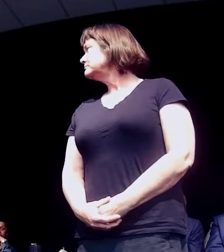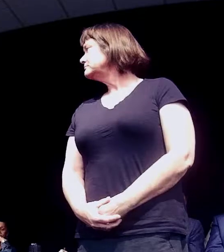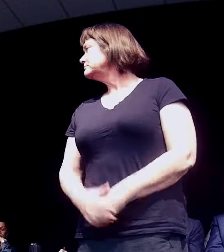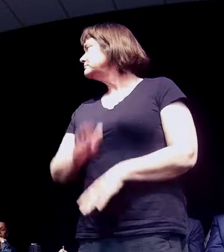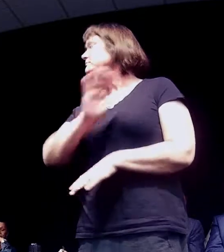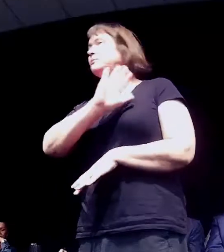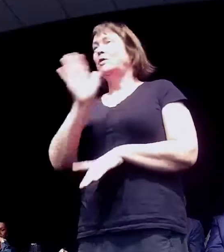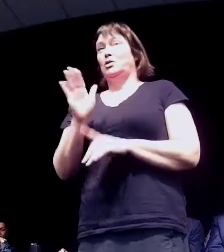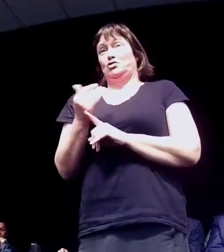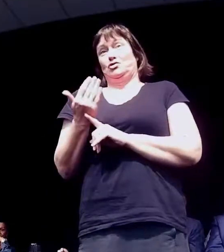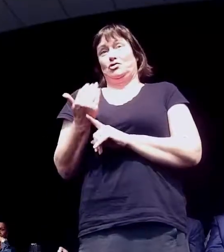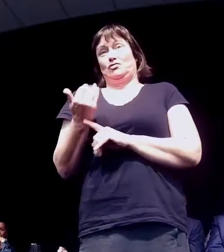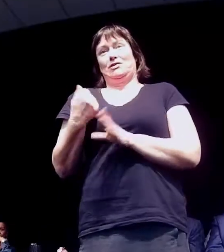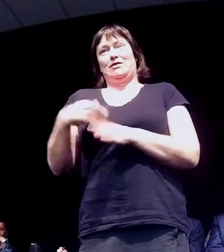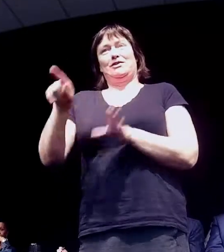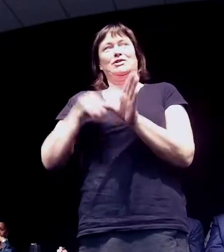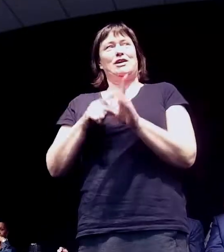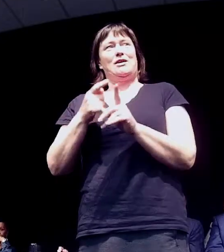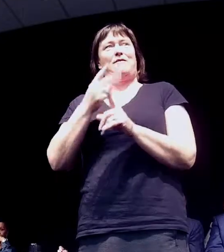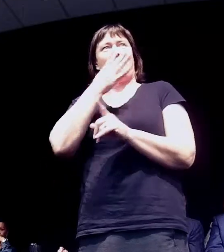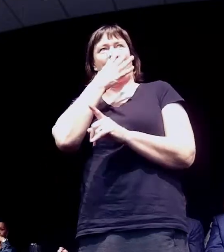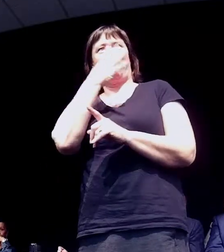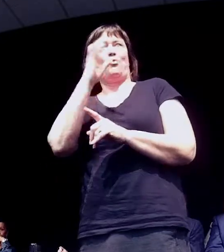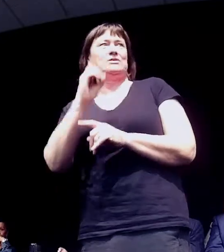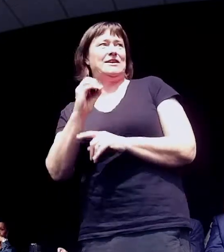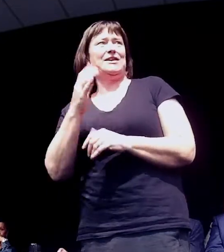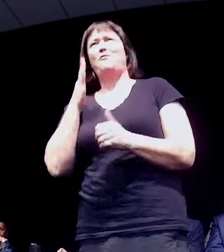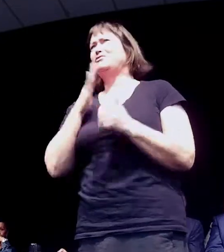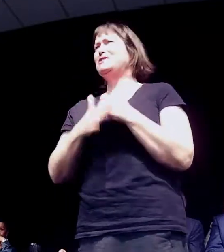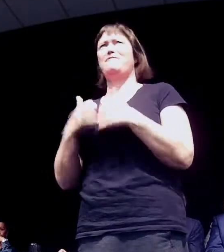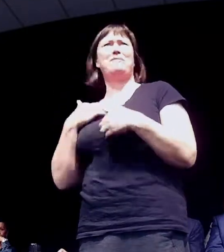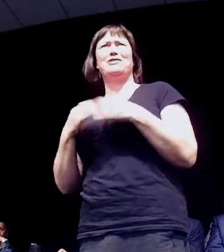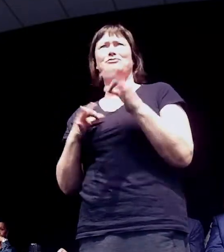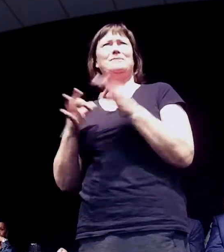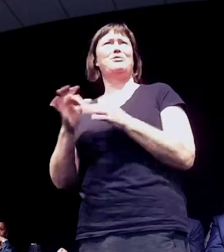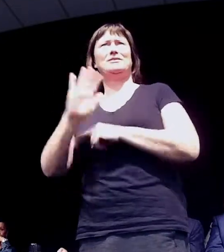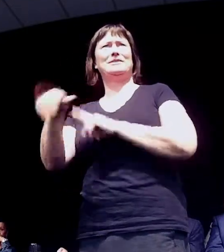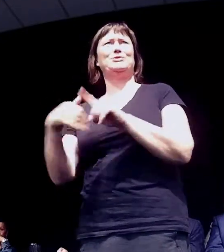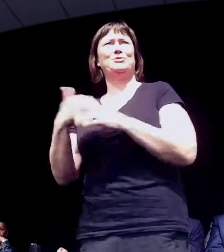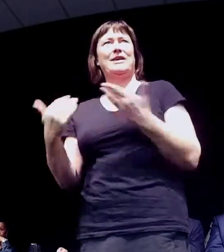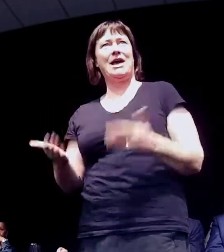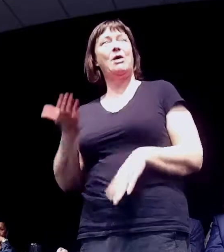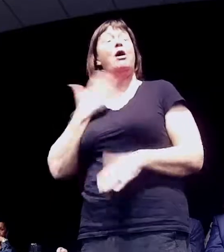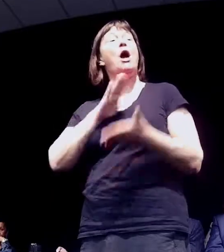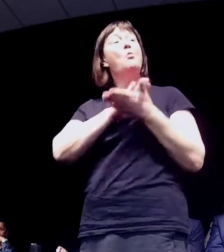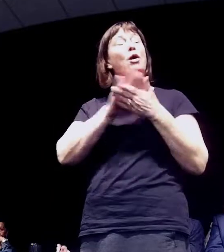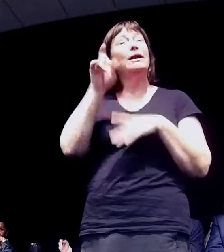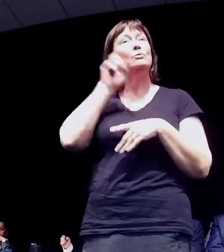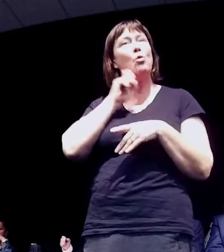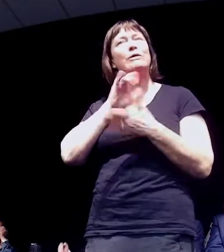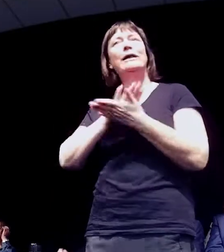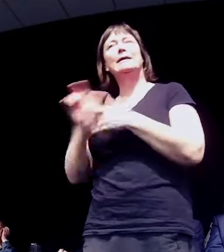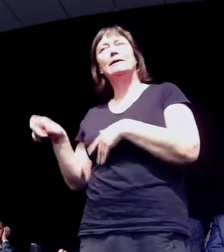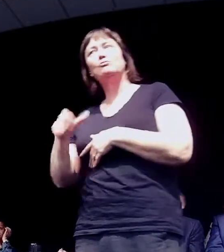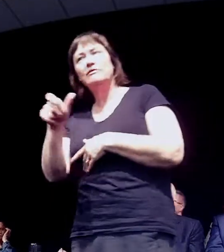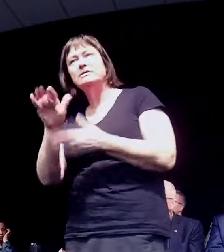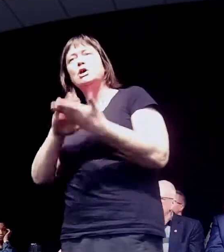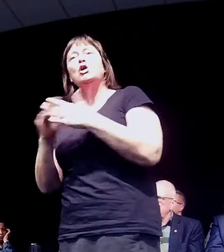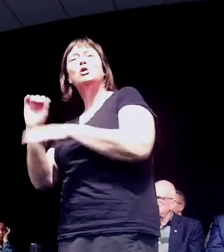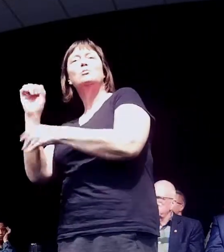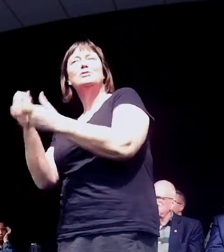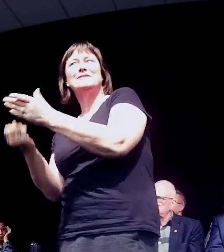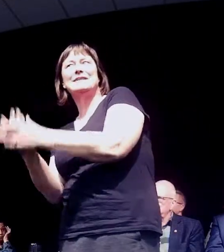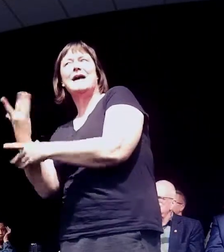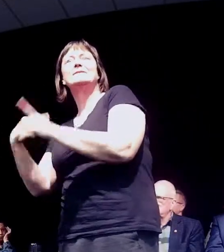I've just turned 40 this year and I've never been interested in politics until now. I want clean water, clean rivers, community gardens and fruit trees.